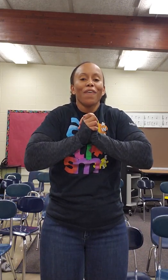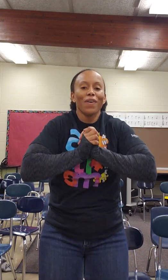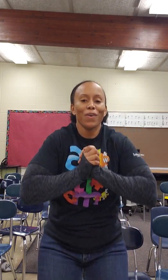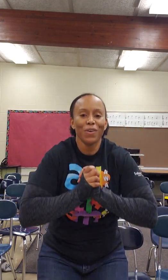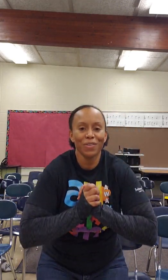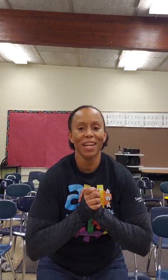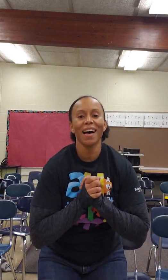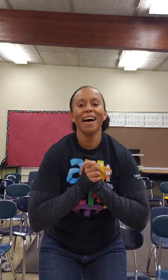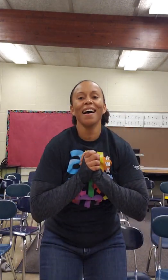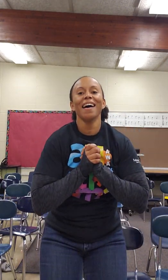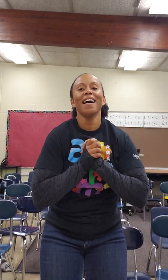night.